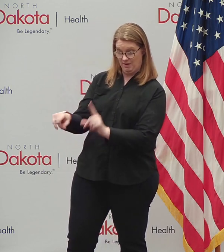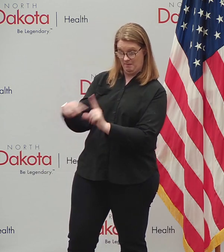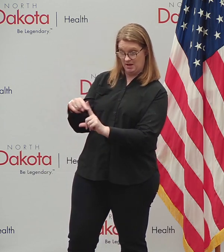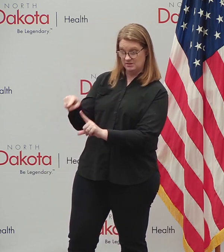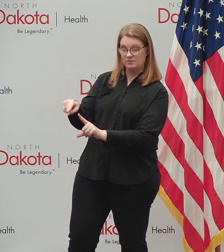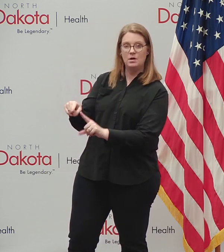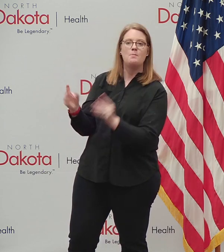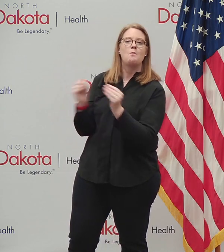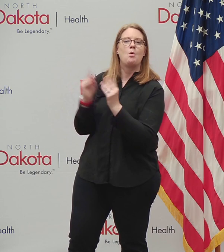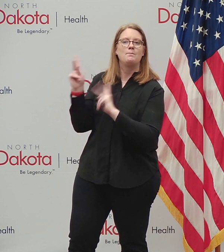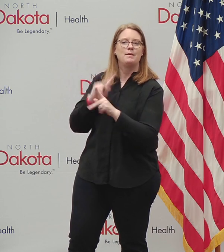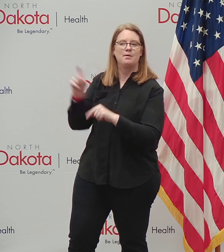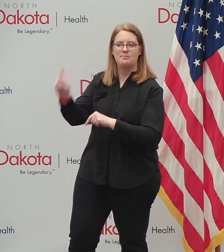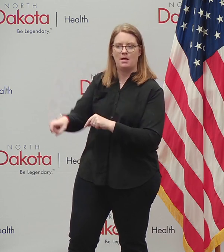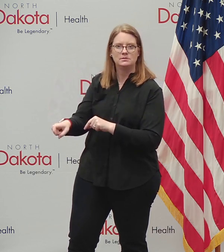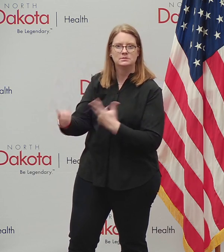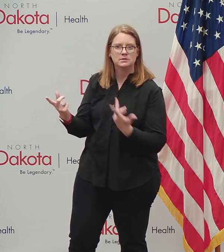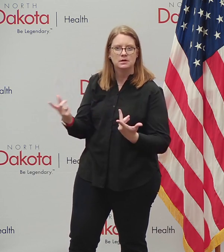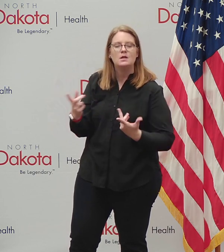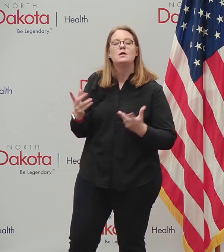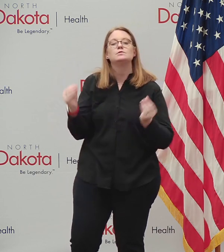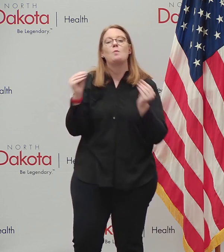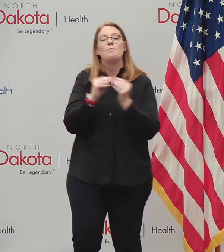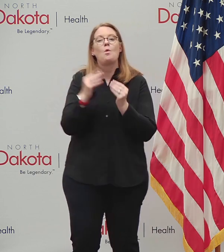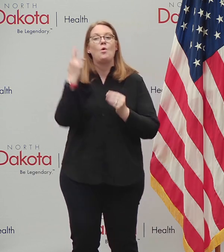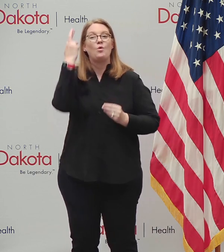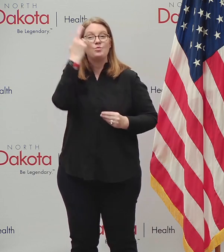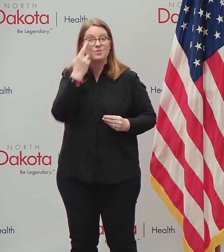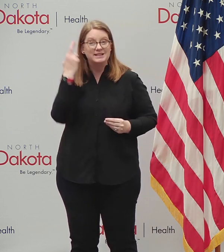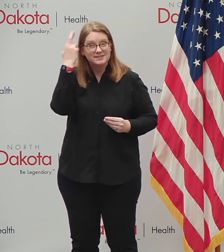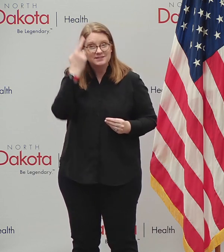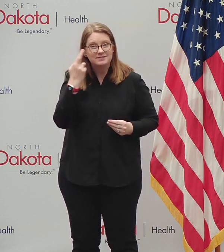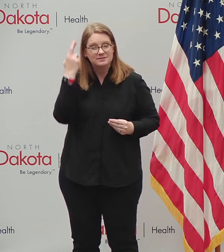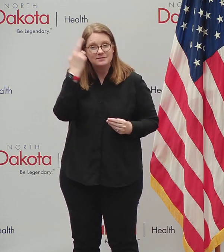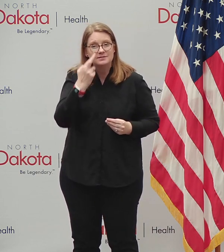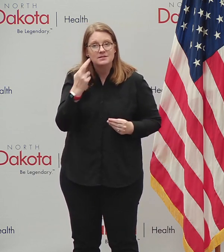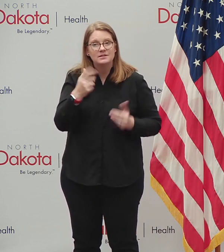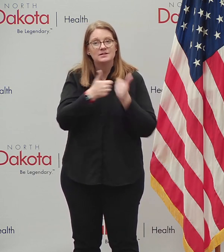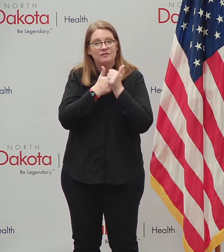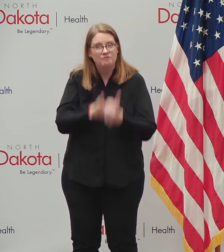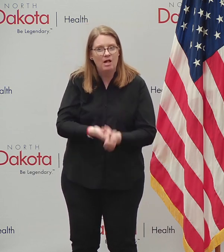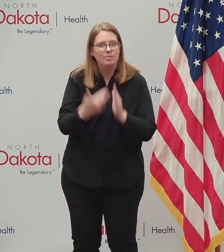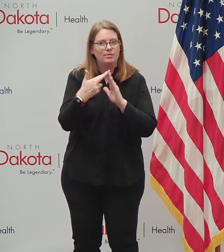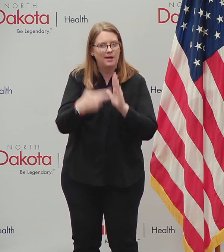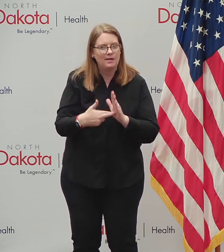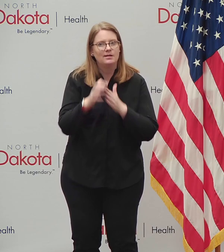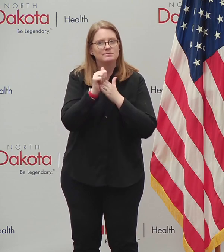not COVID positive. All the more reason to be follow the guidelines.